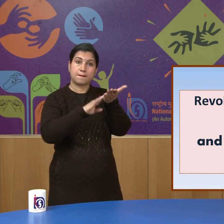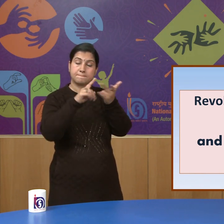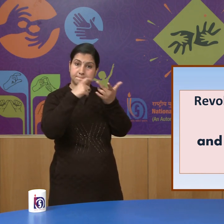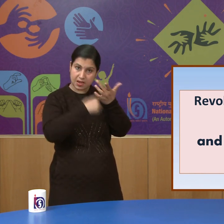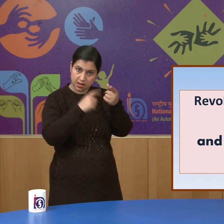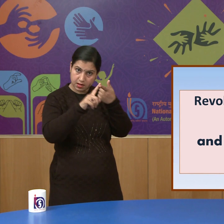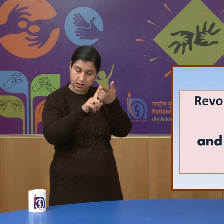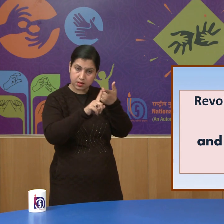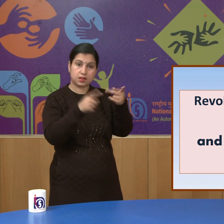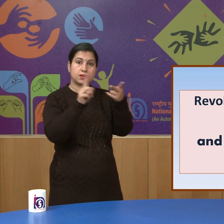Punjab